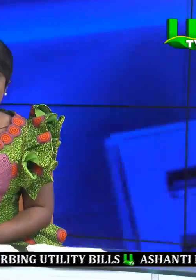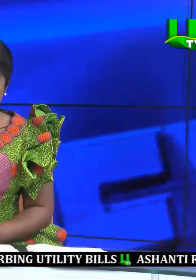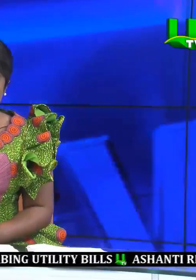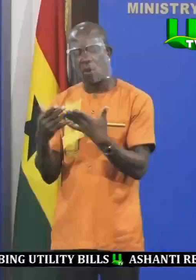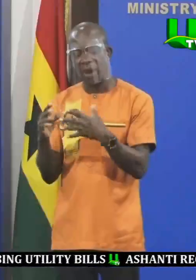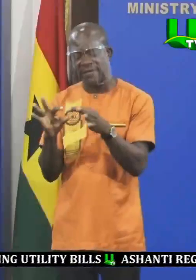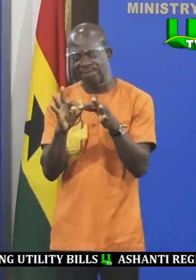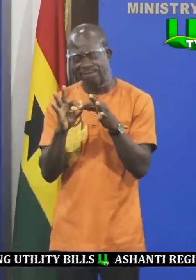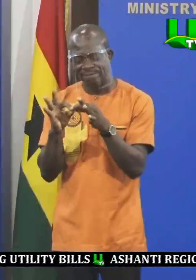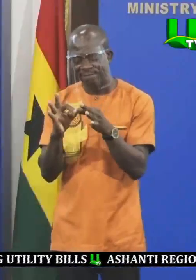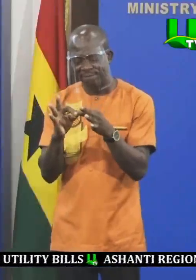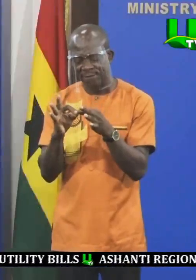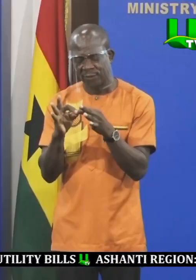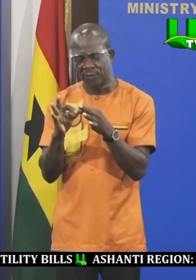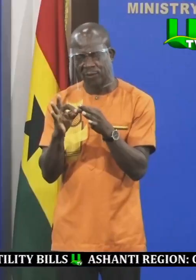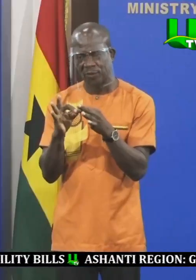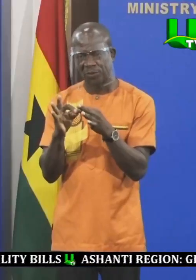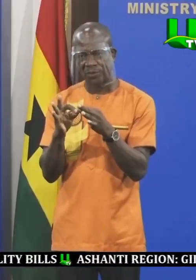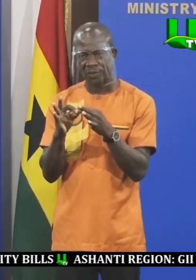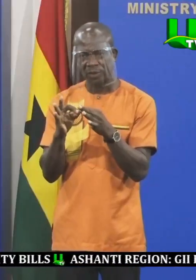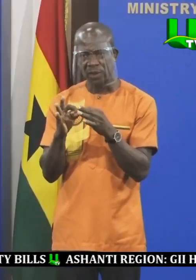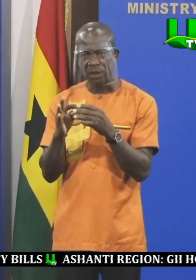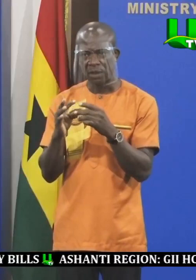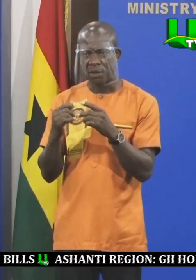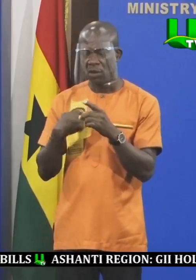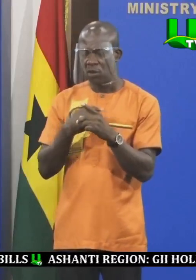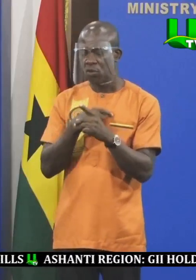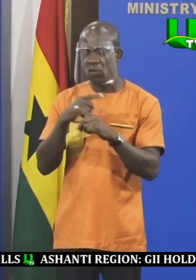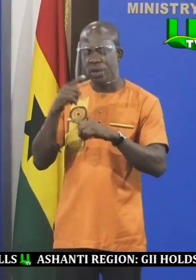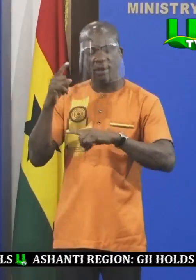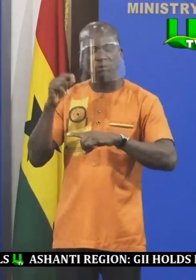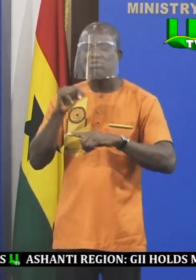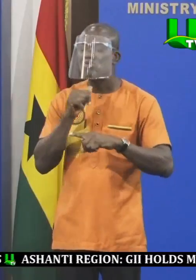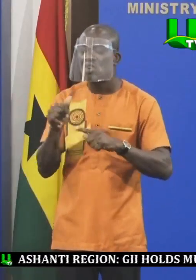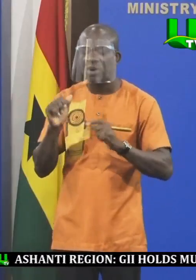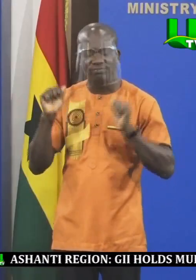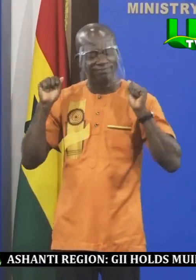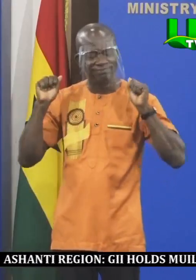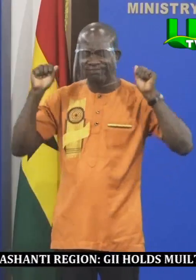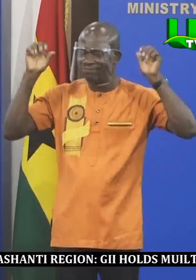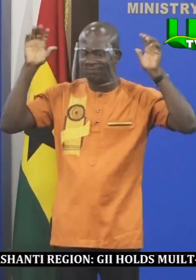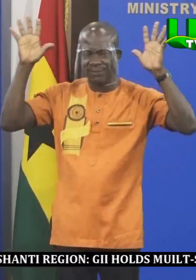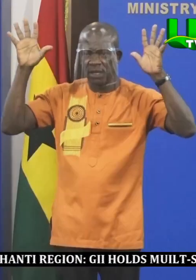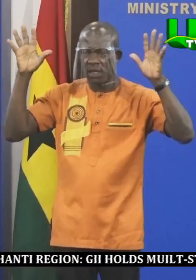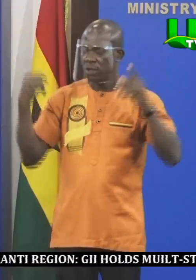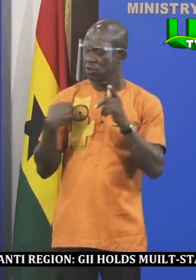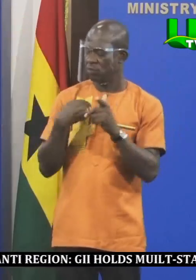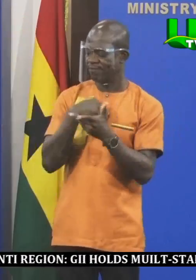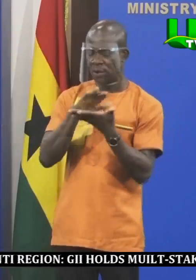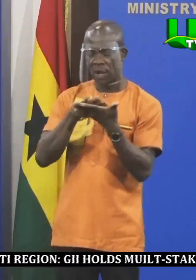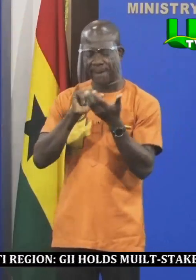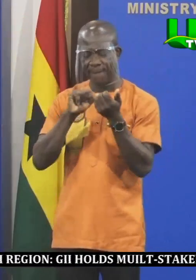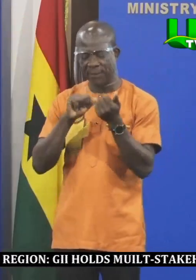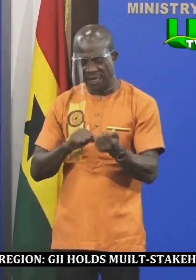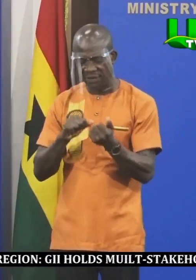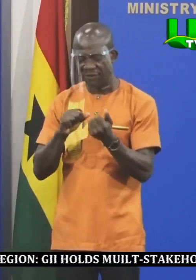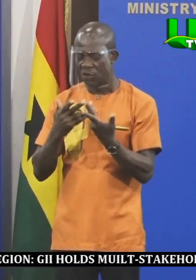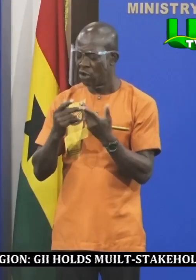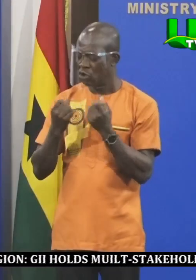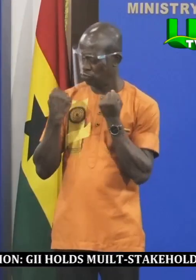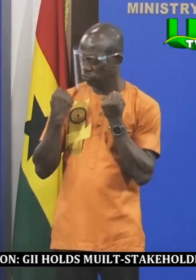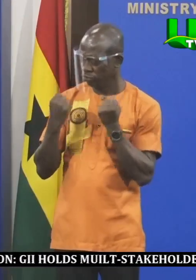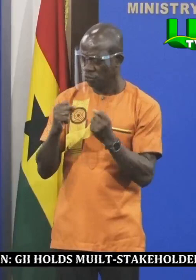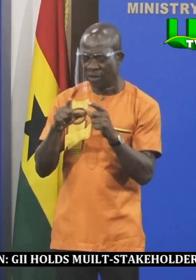We haven't given up on the election of MMDCs, we cannot give up. We believe that effective decentralization